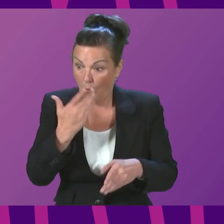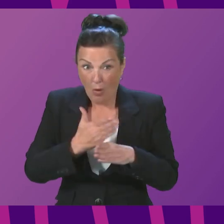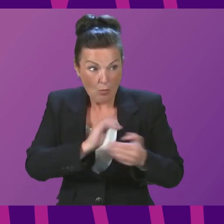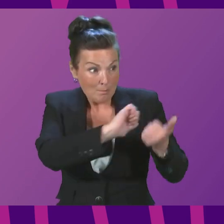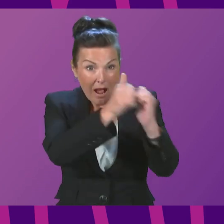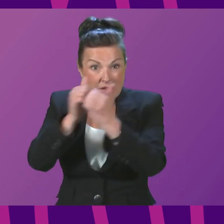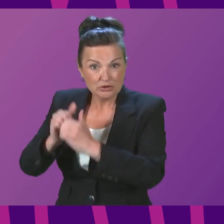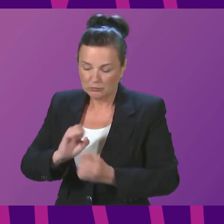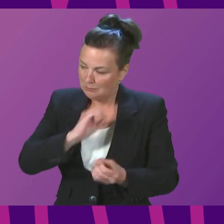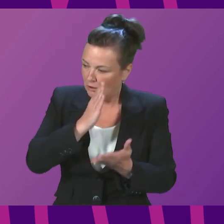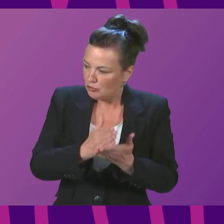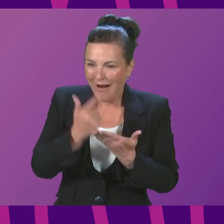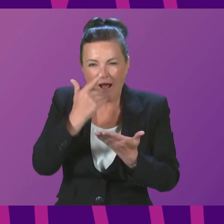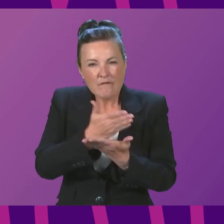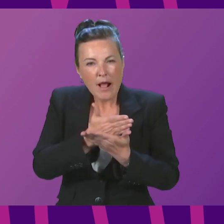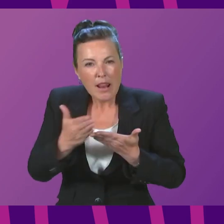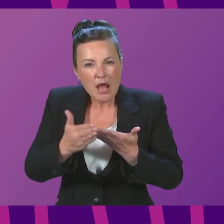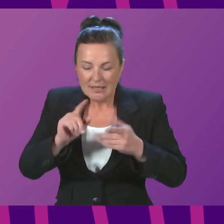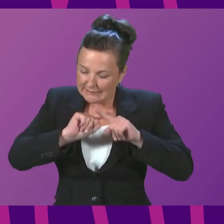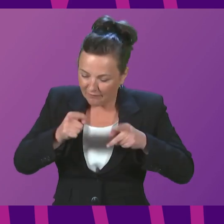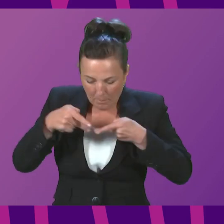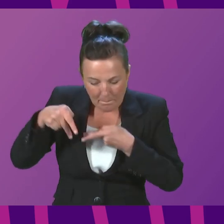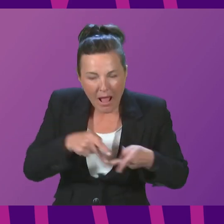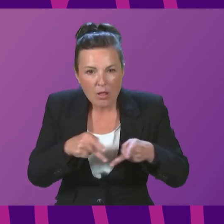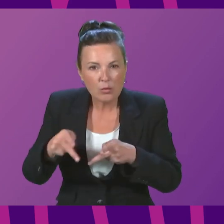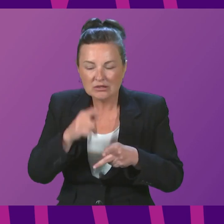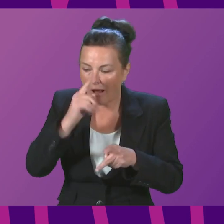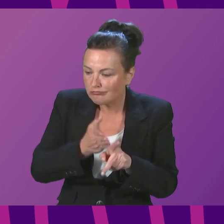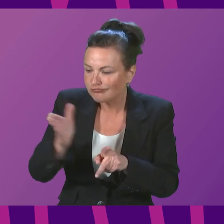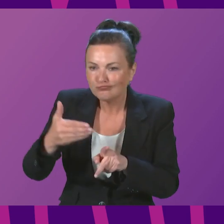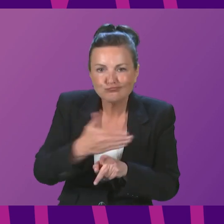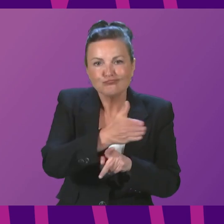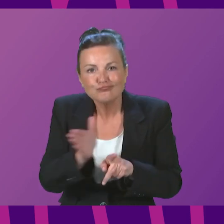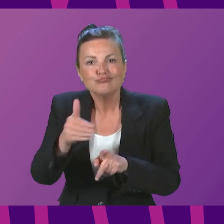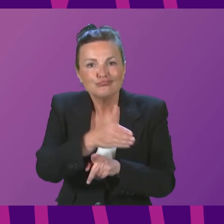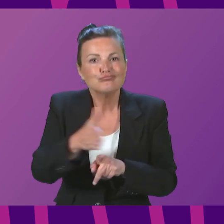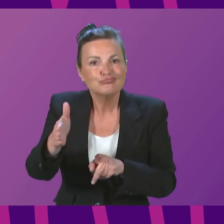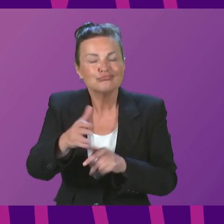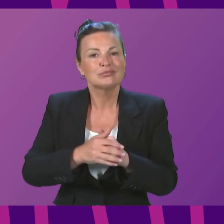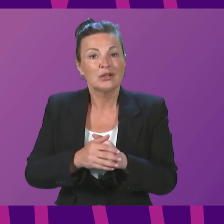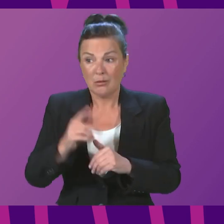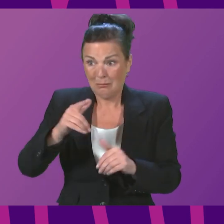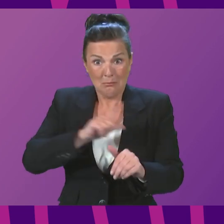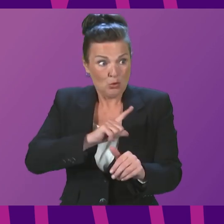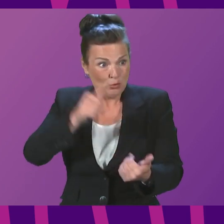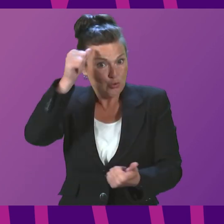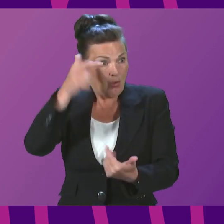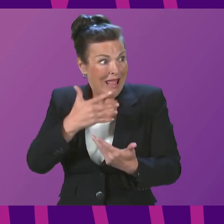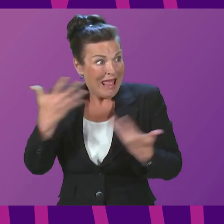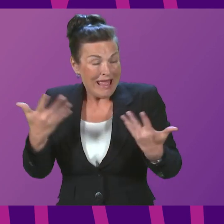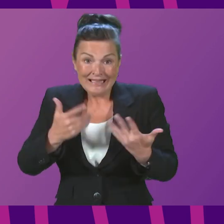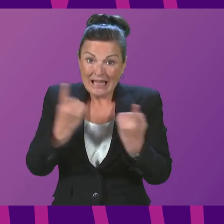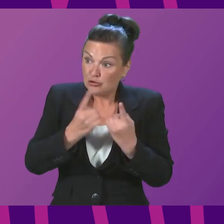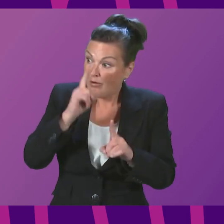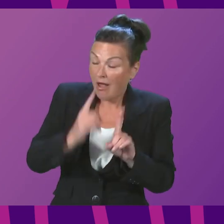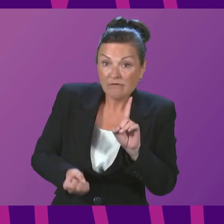clearer and more consistent pathways into and then from rehab, because we know people with problem, drug or alcohol